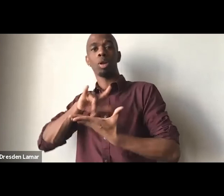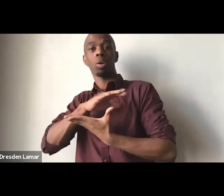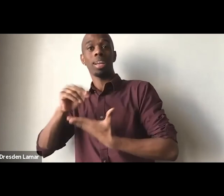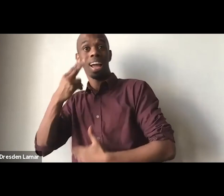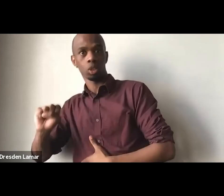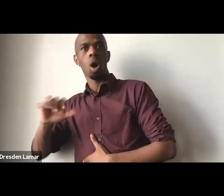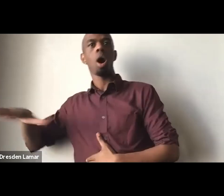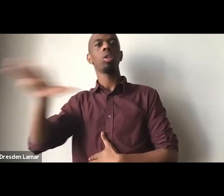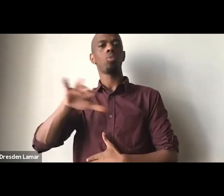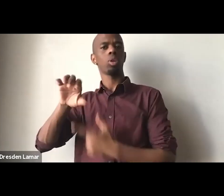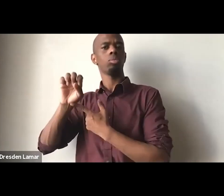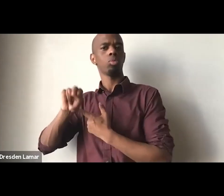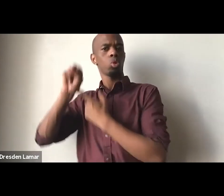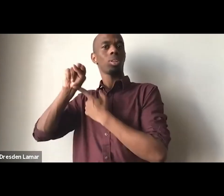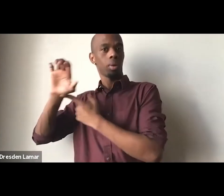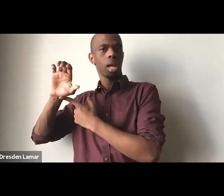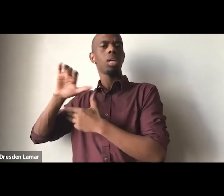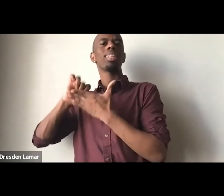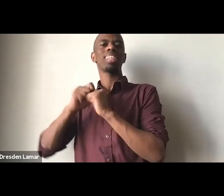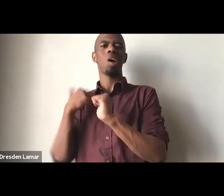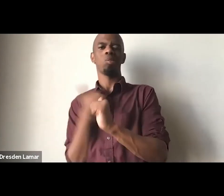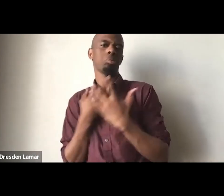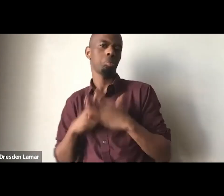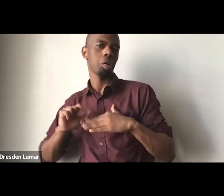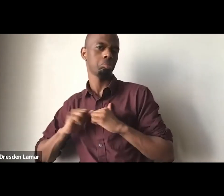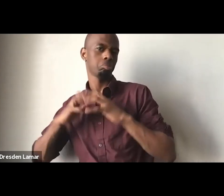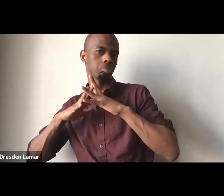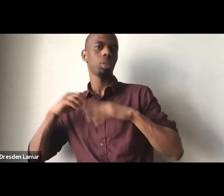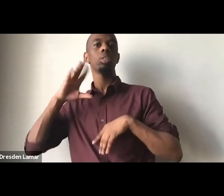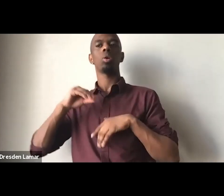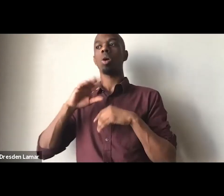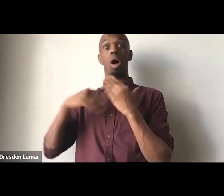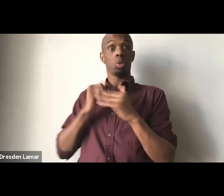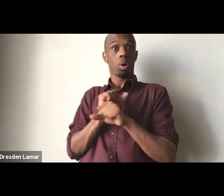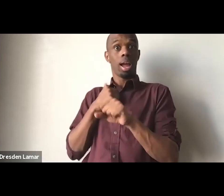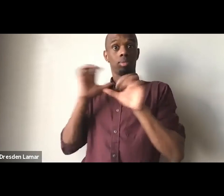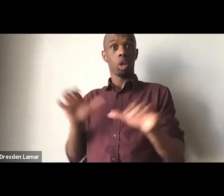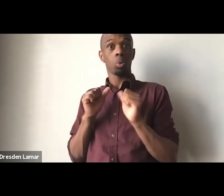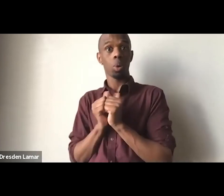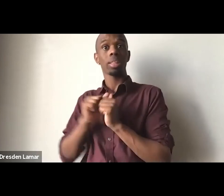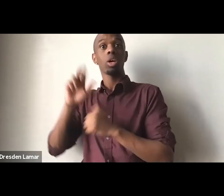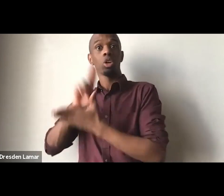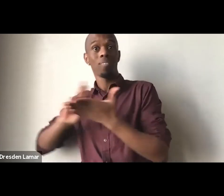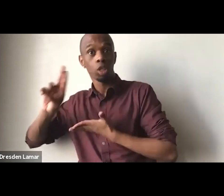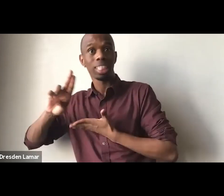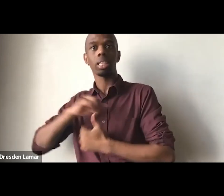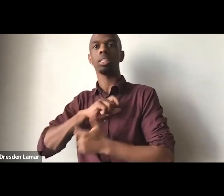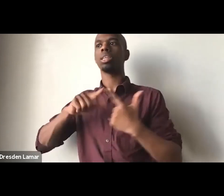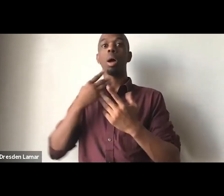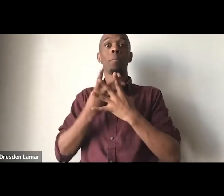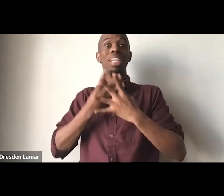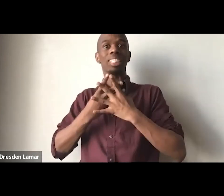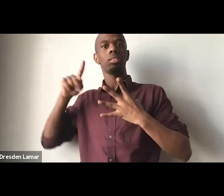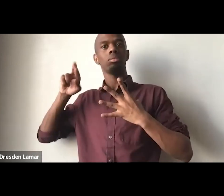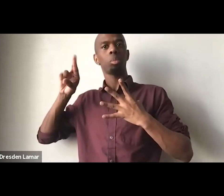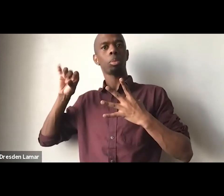start. The work that we've done, that I've done with universities, the work that I've done in prisons, that's the work